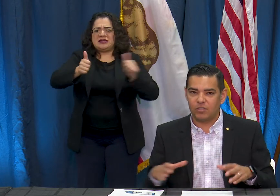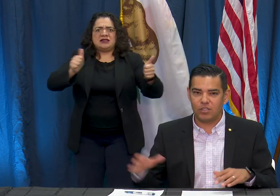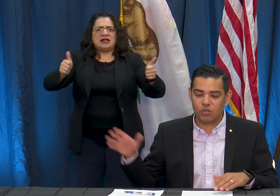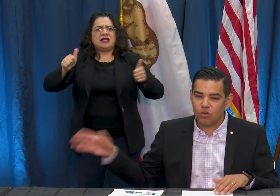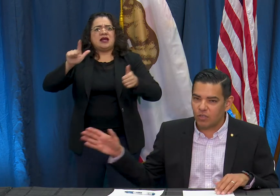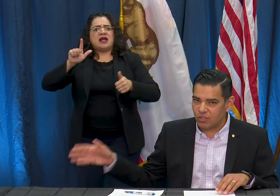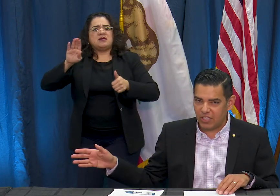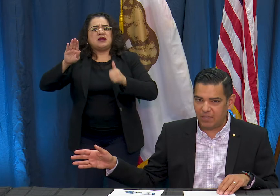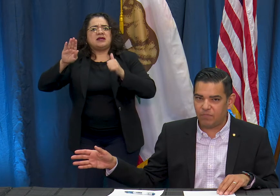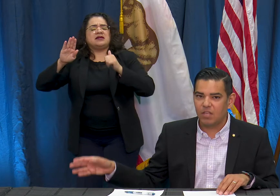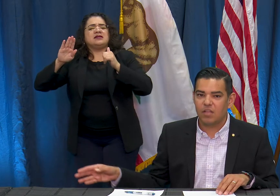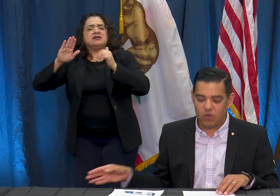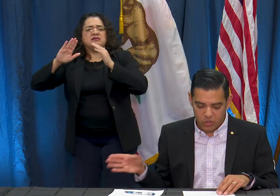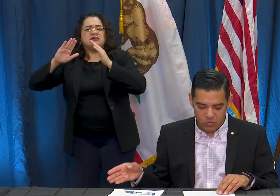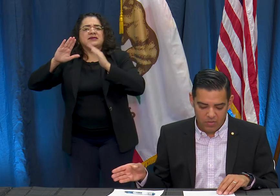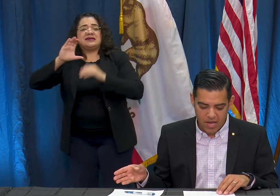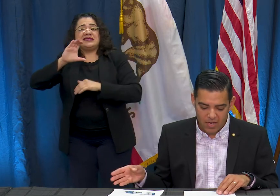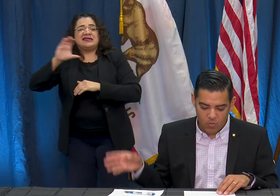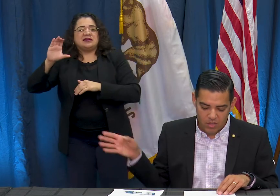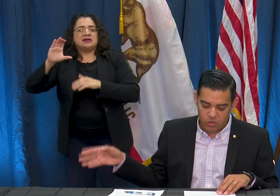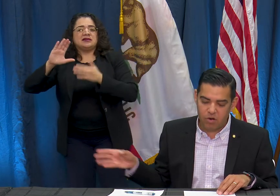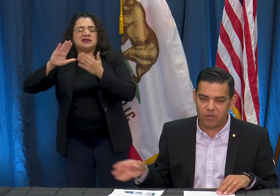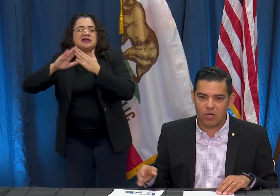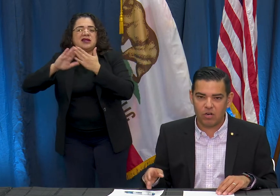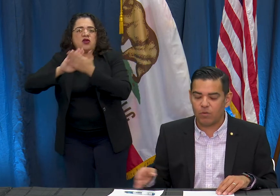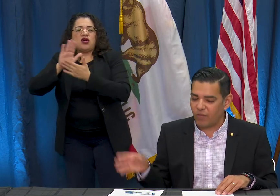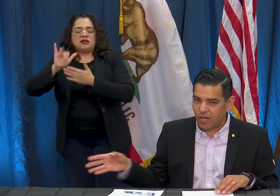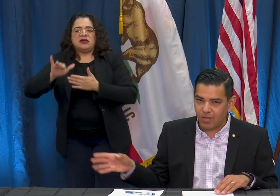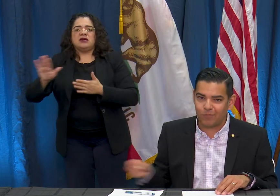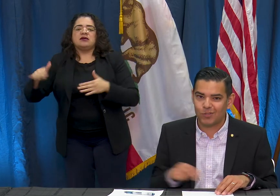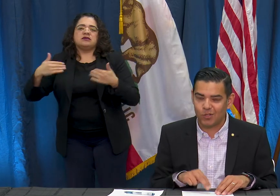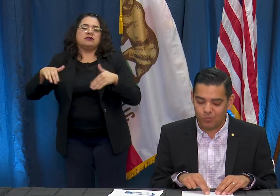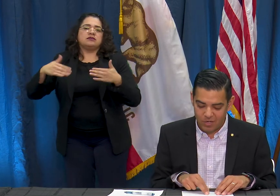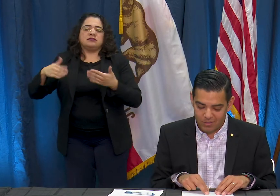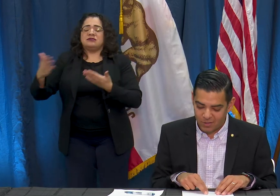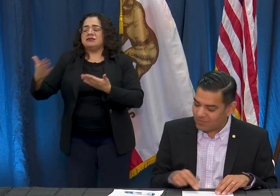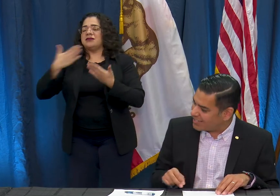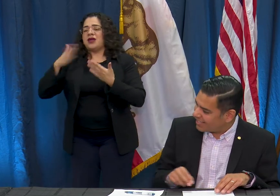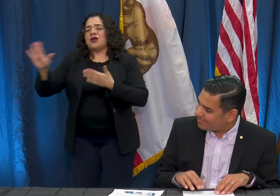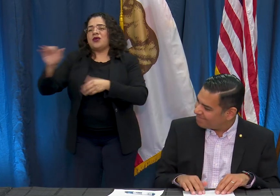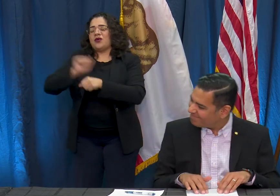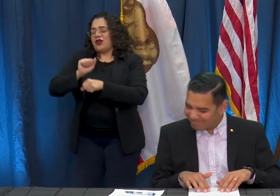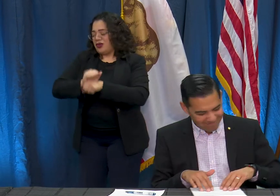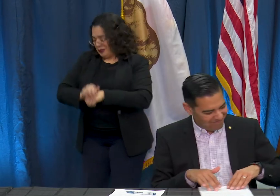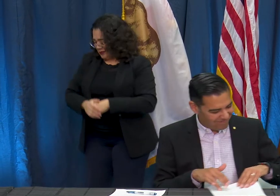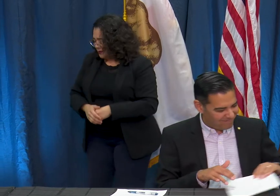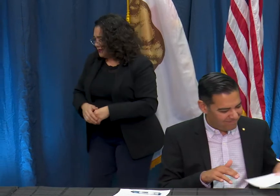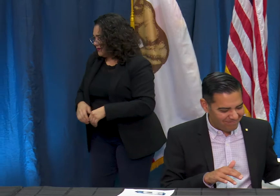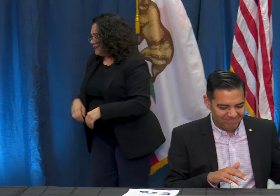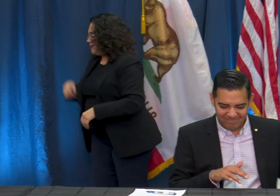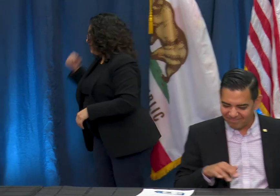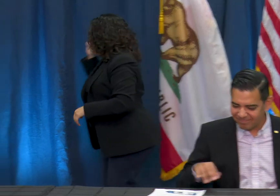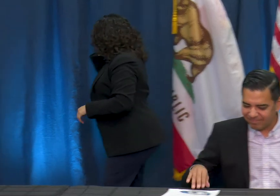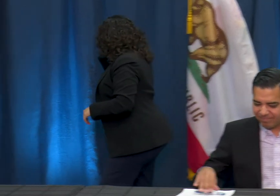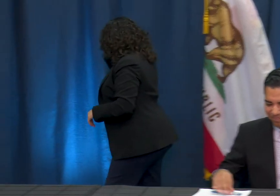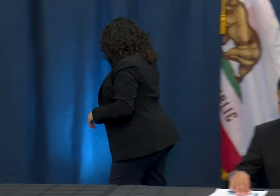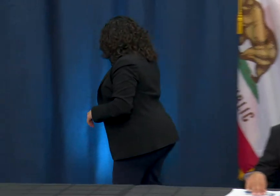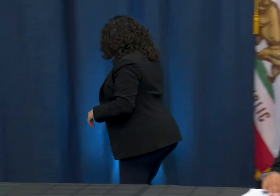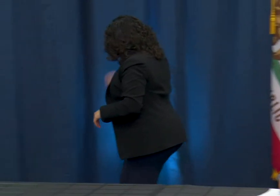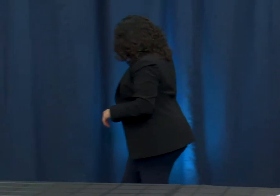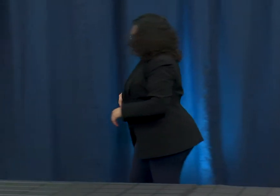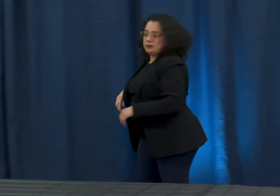City College and it's her and her team that are doing that and I want to turn it over to her and we're very grateful to her work. So Sandy. Thank you so much Mayor Garcia.